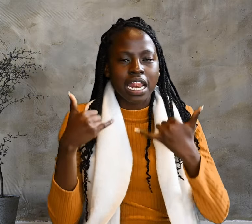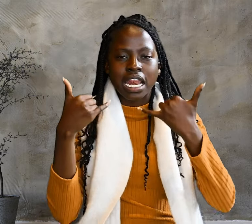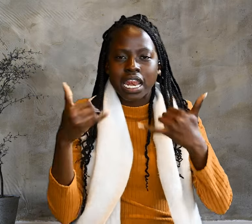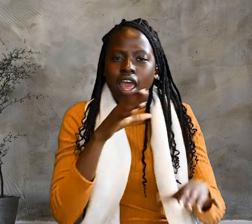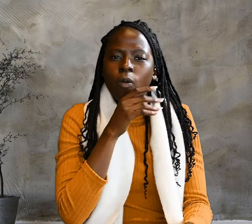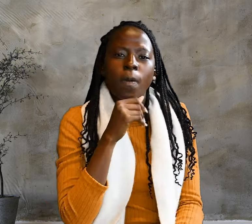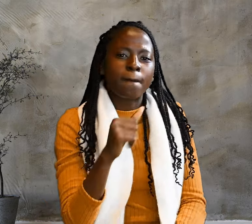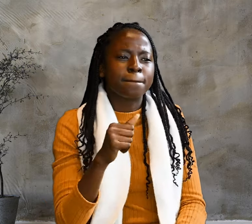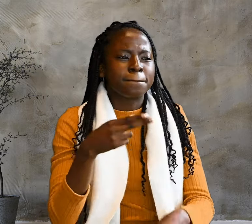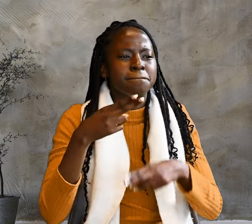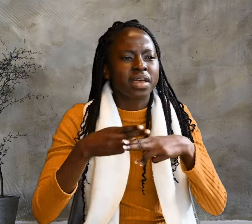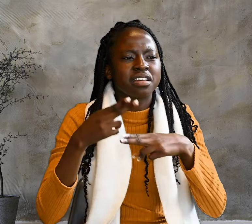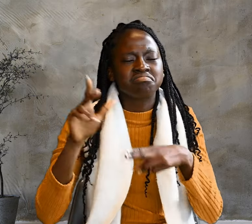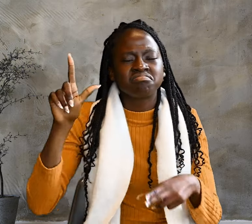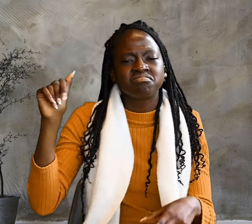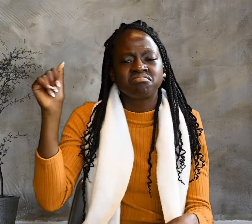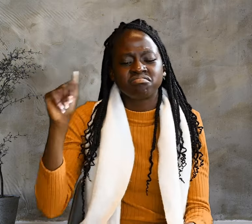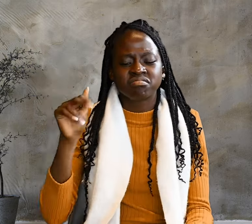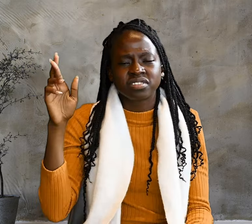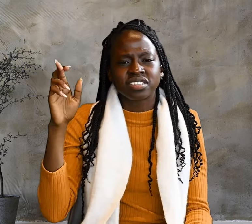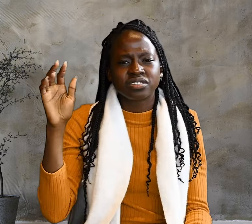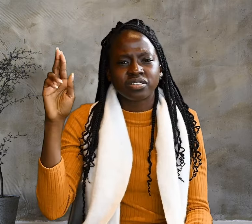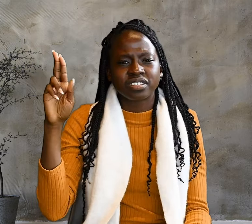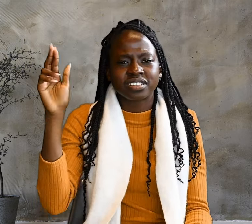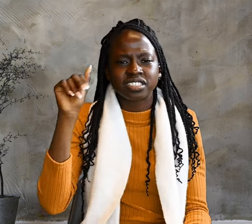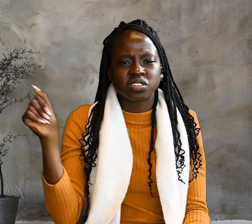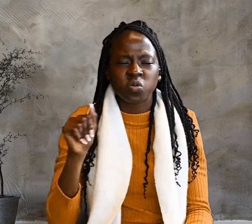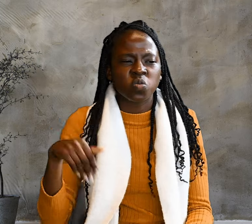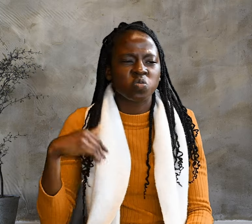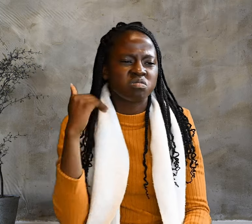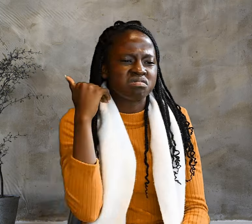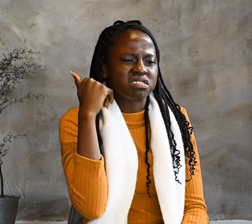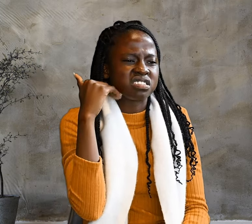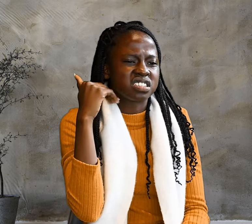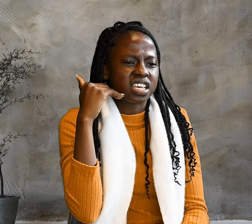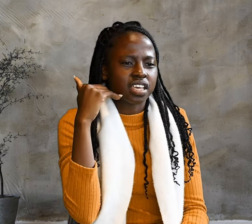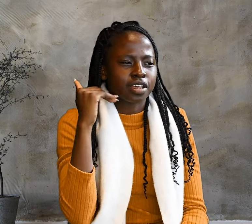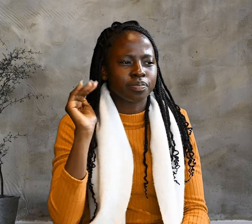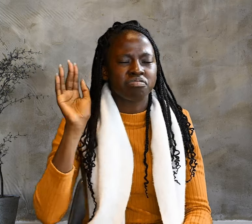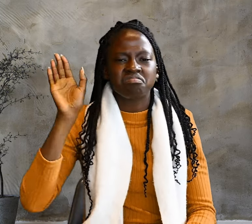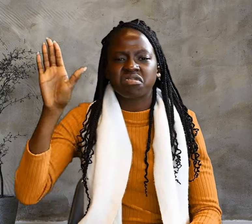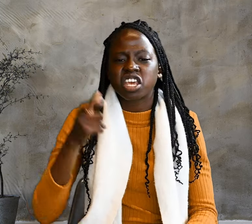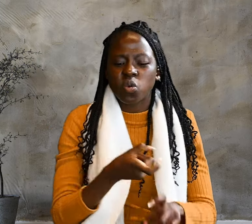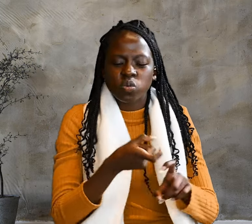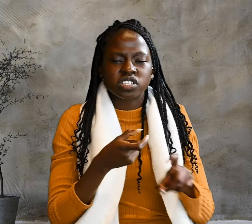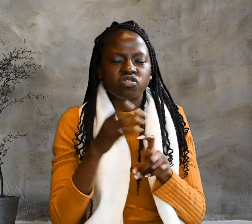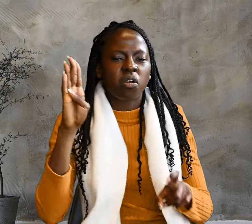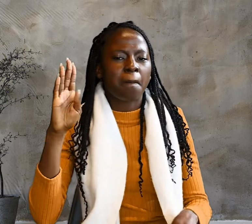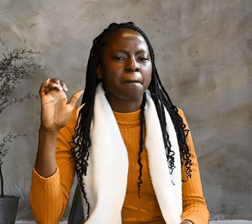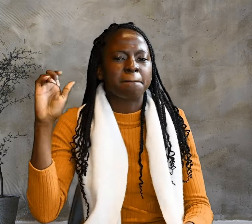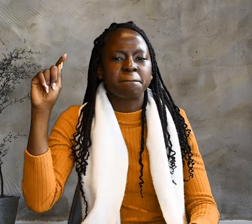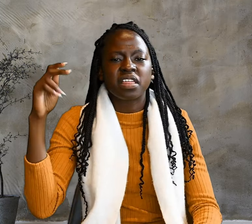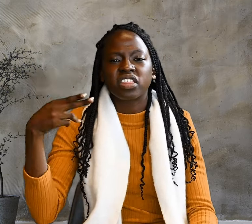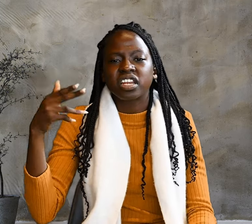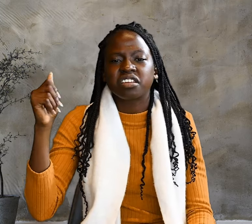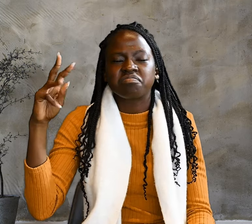Now a man named Lazarus was sick. He was from Bethany,